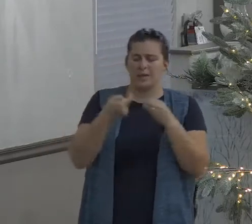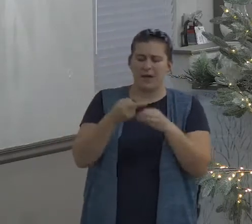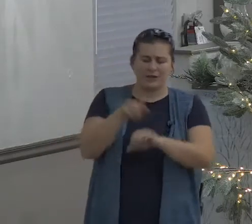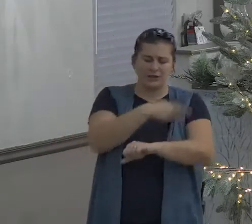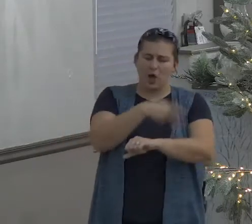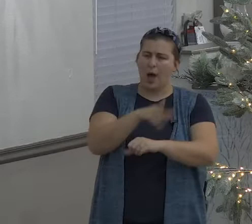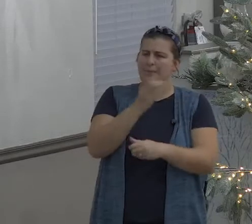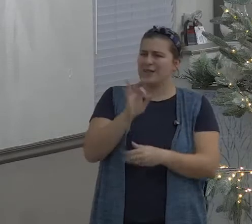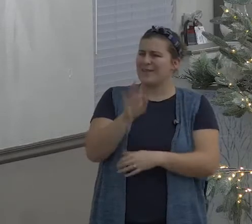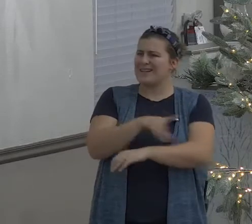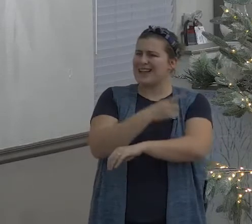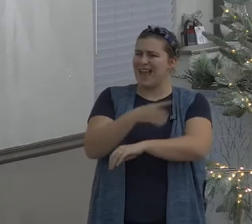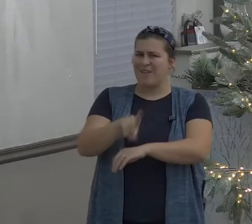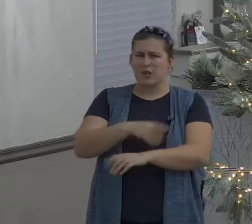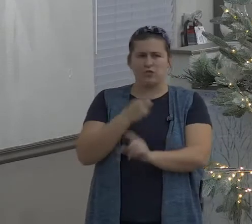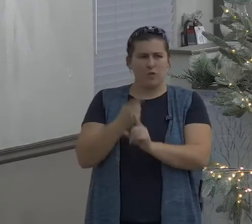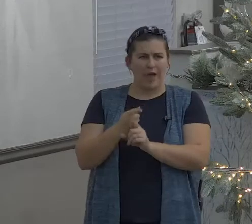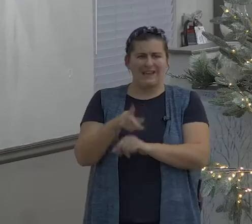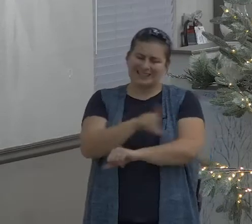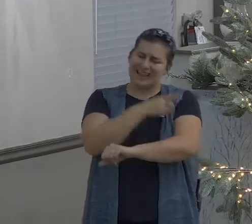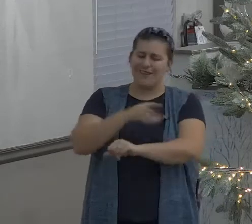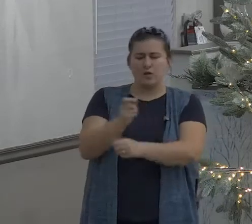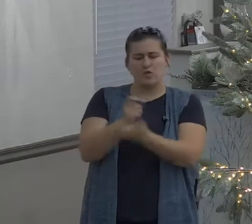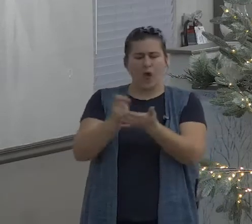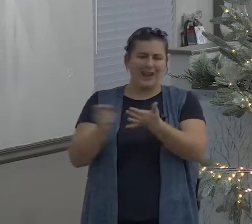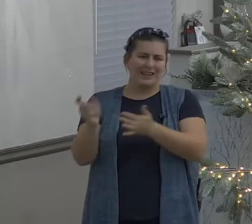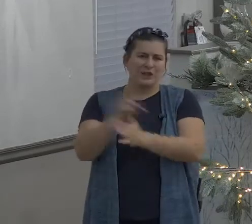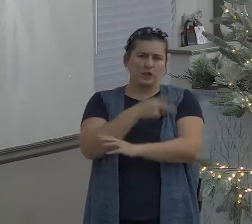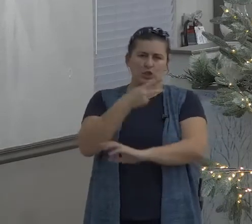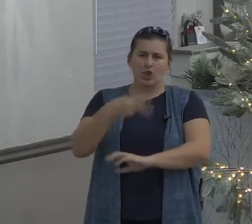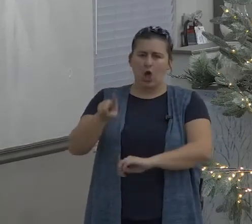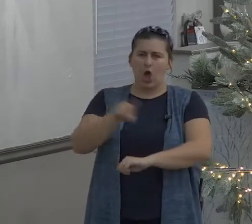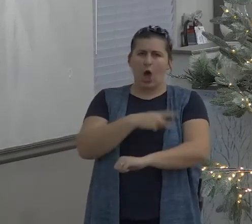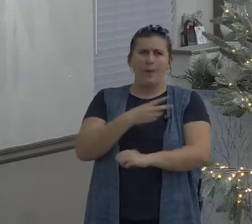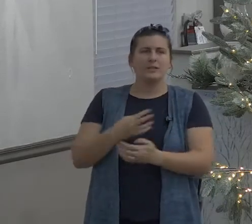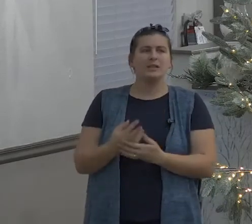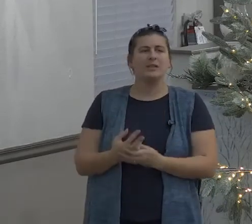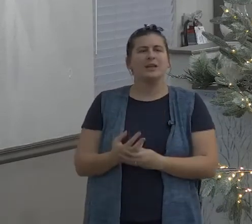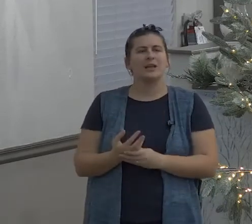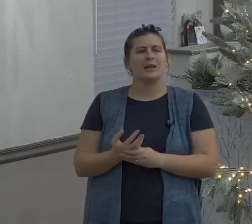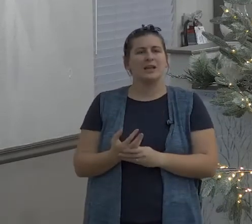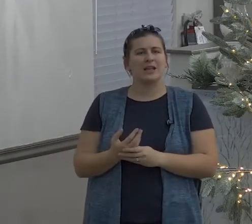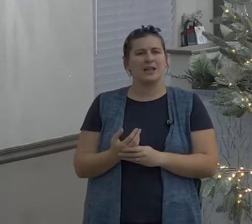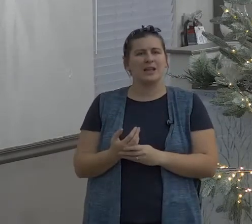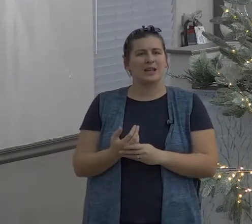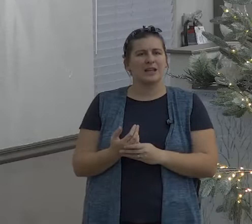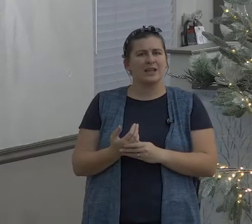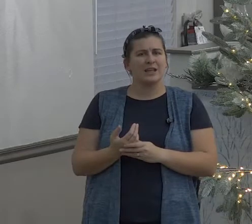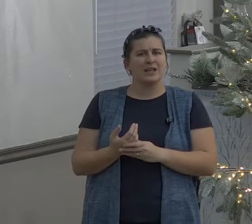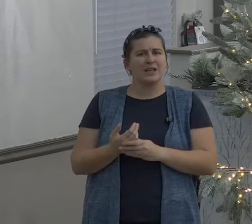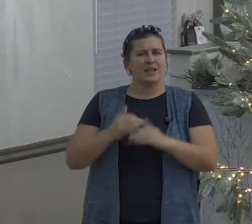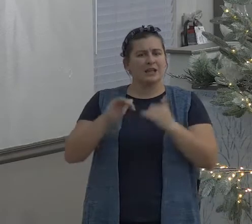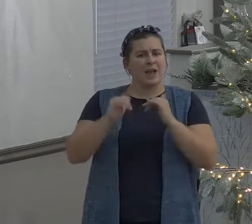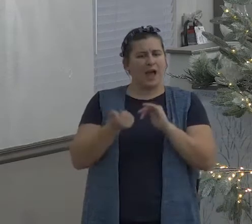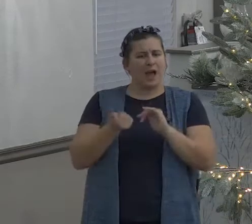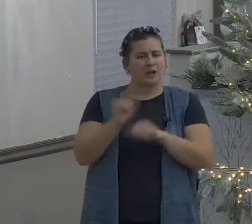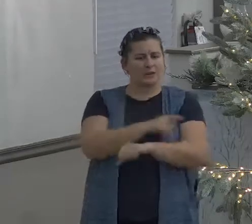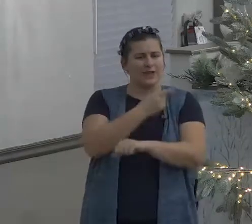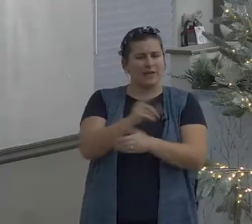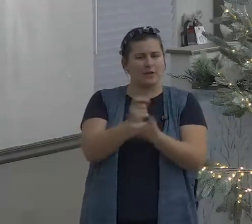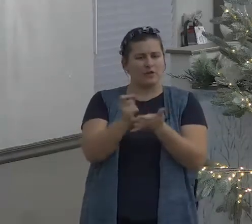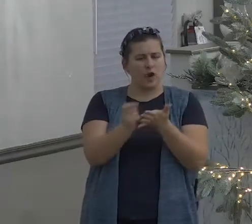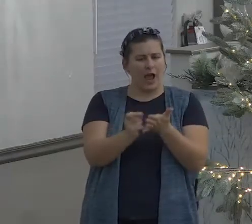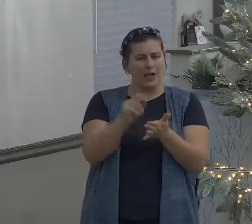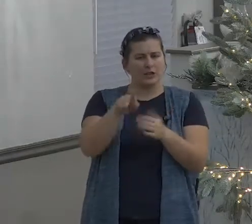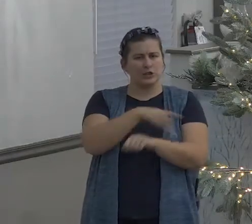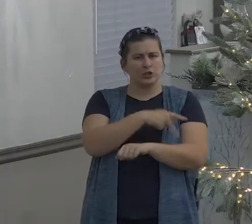wait on the Lord find out from and listen by the way you know you think of these Psalms the